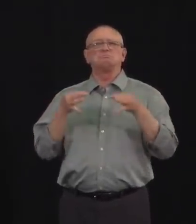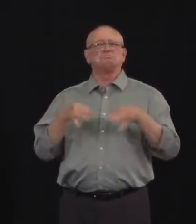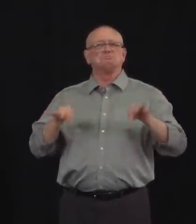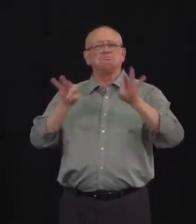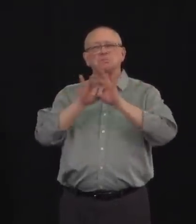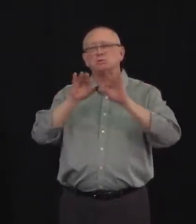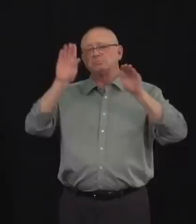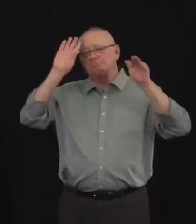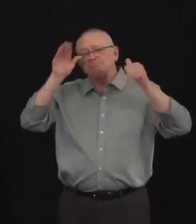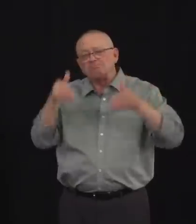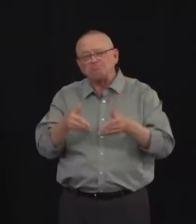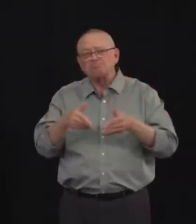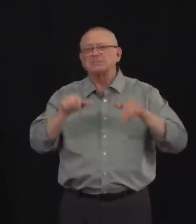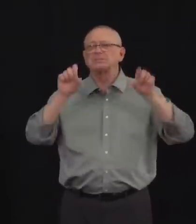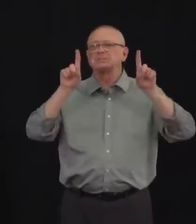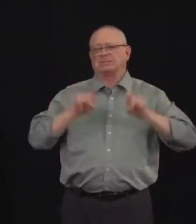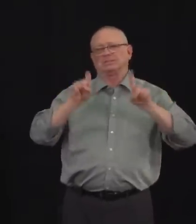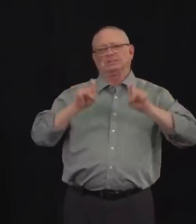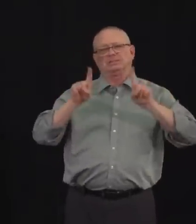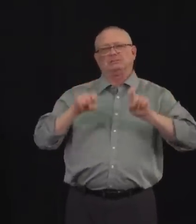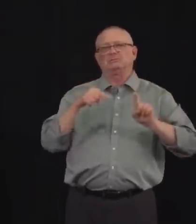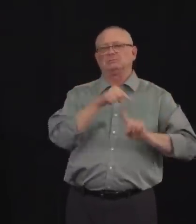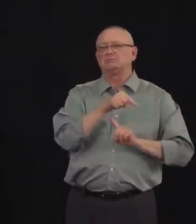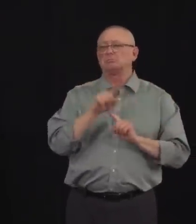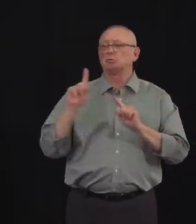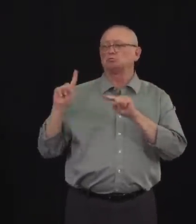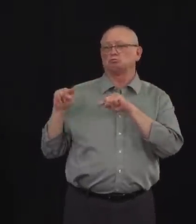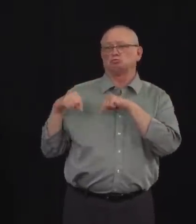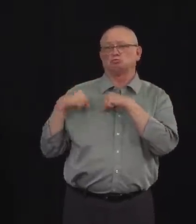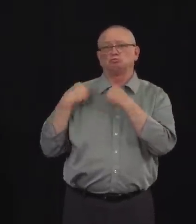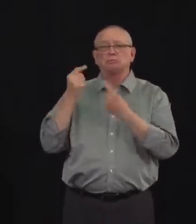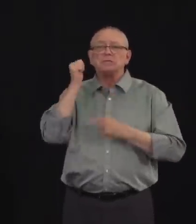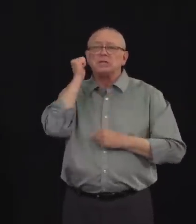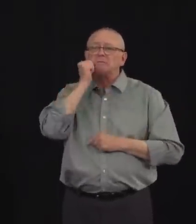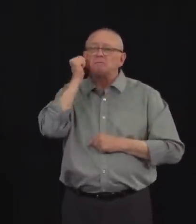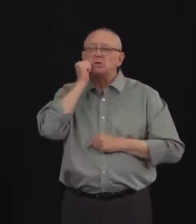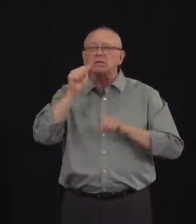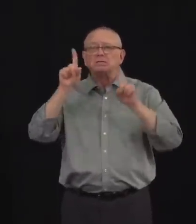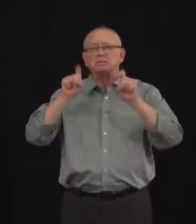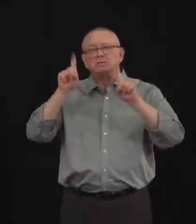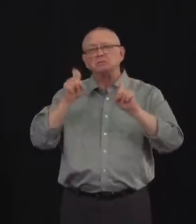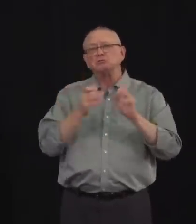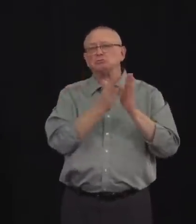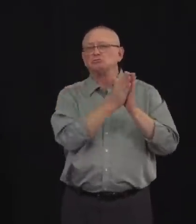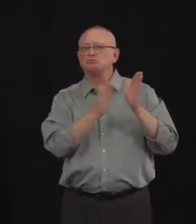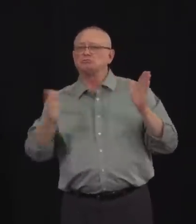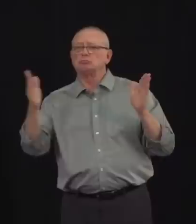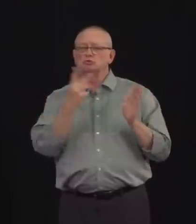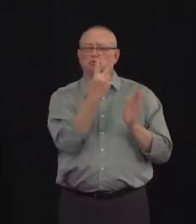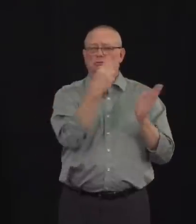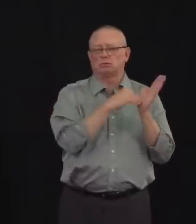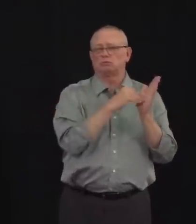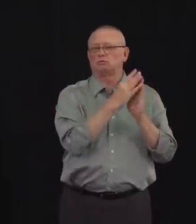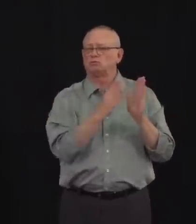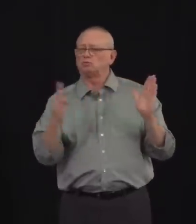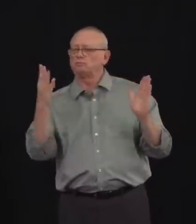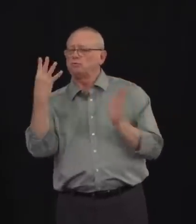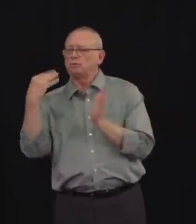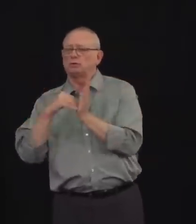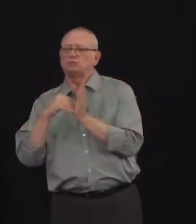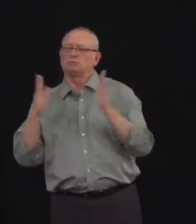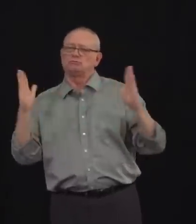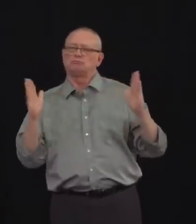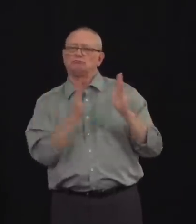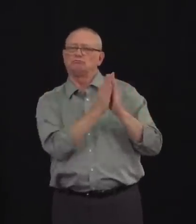past couple of weeks, our daily volume has ranged between 2,000 and 4,000 tests per day. We have the capacity to do